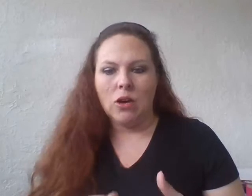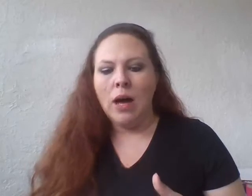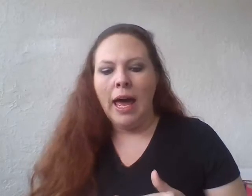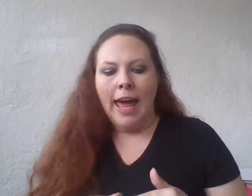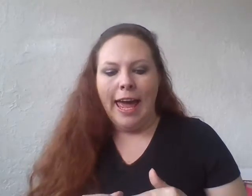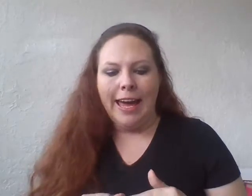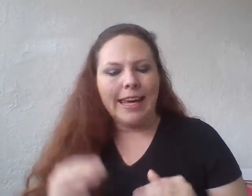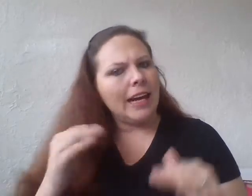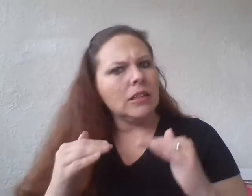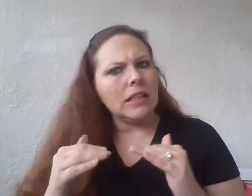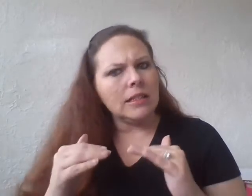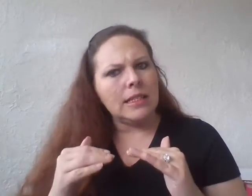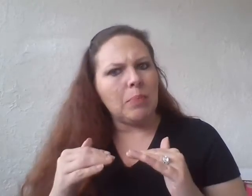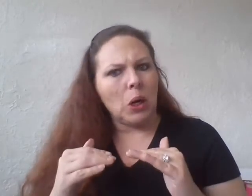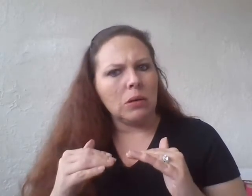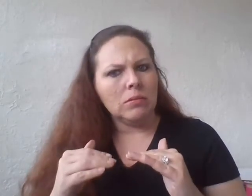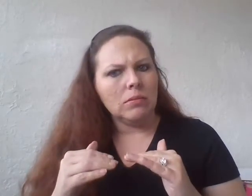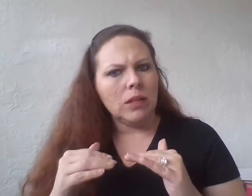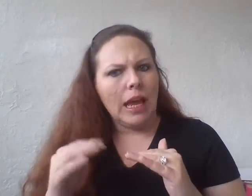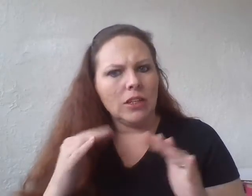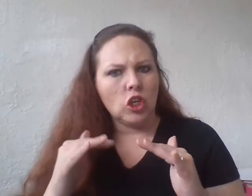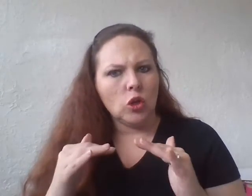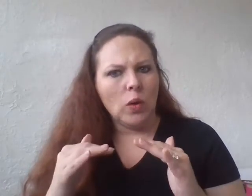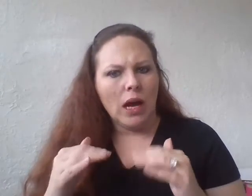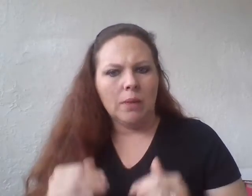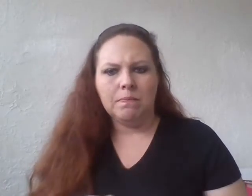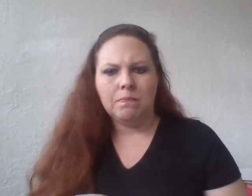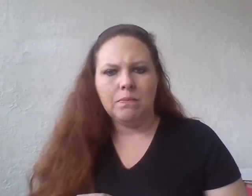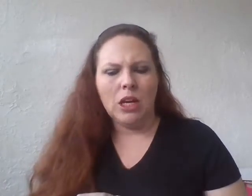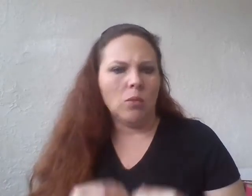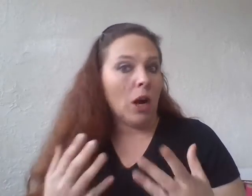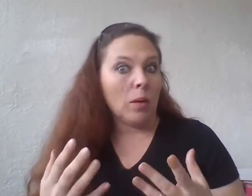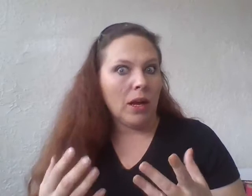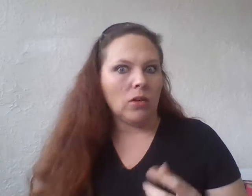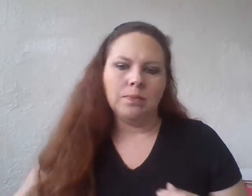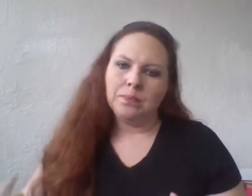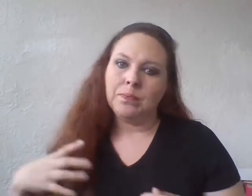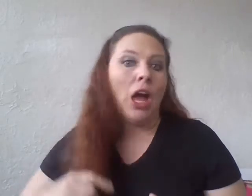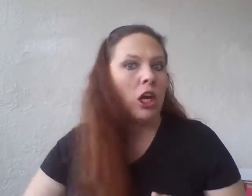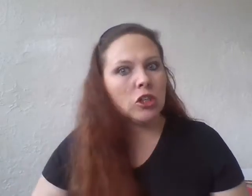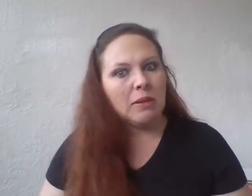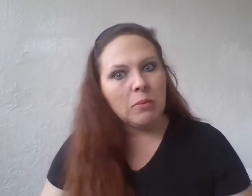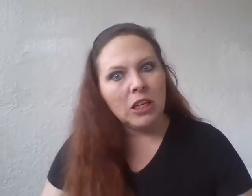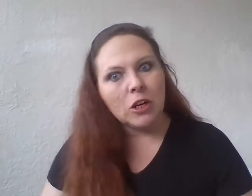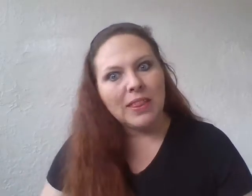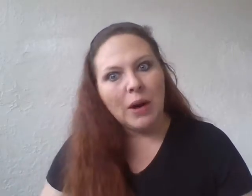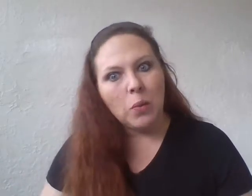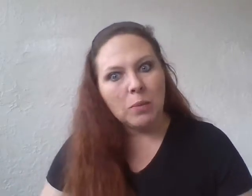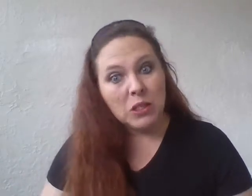and get a little deeper into, you know, a rebuttal. So you should be familiar with that word, Mr.